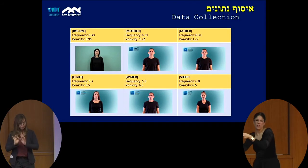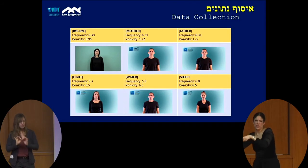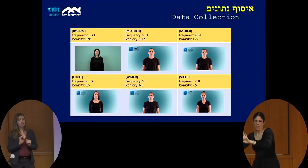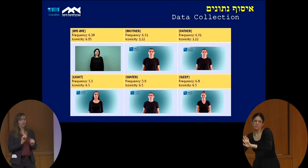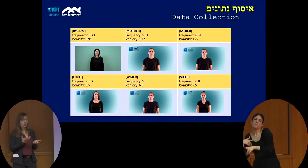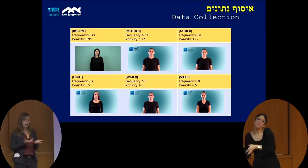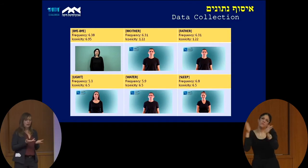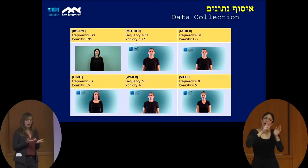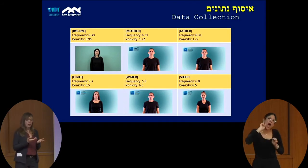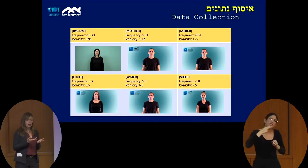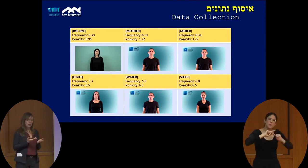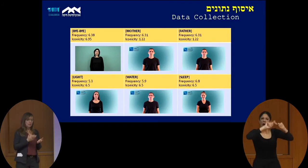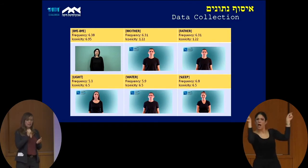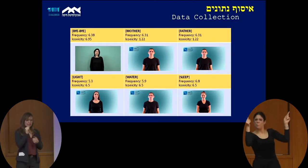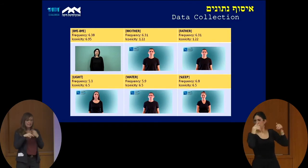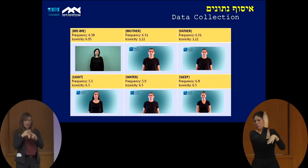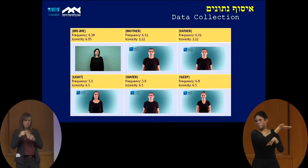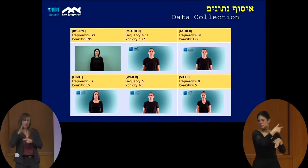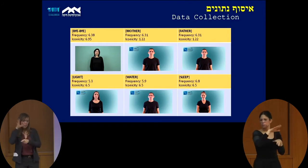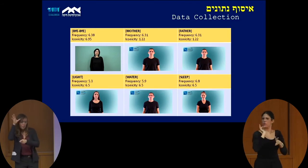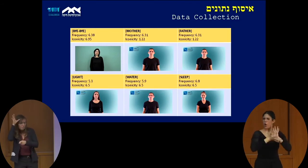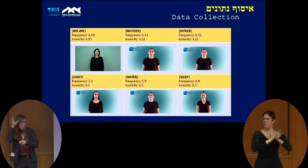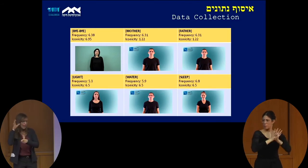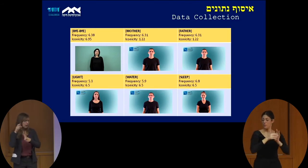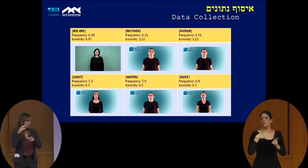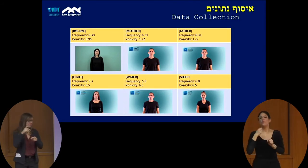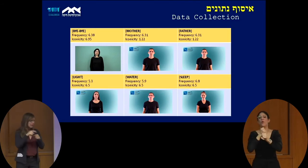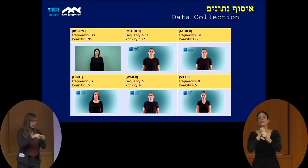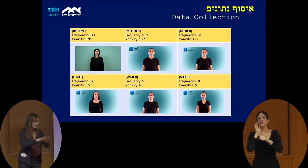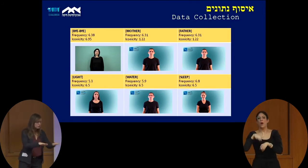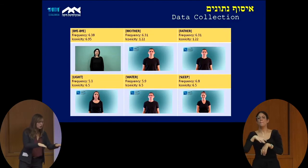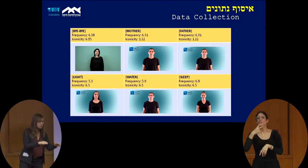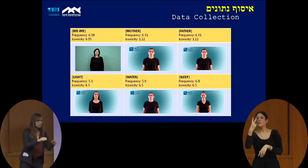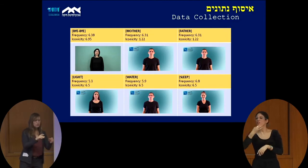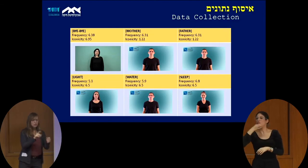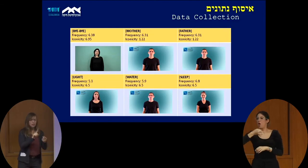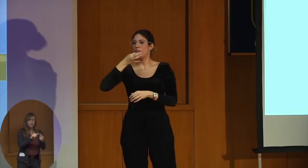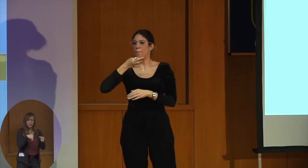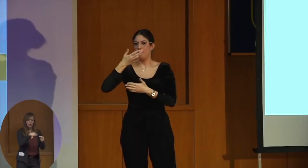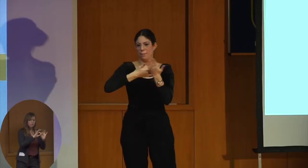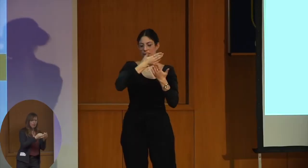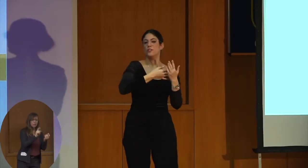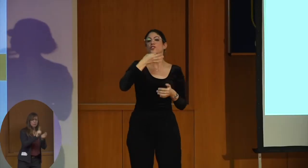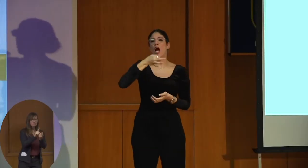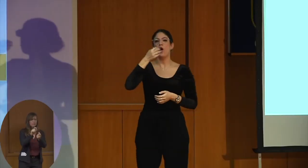the parents and the children to get to meet each other, and to meet the other people. We gave these